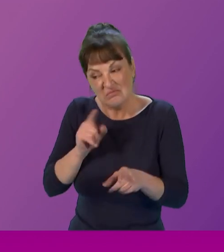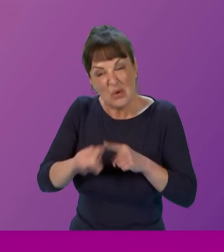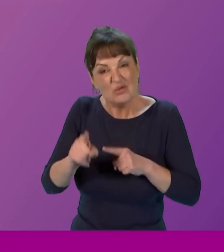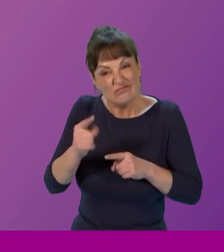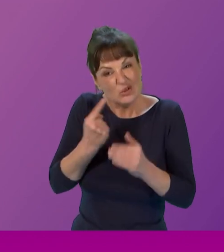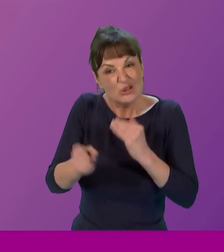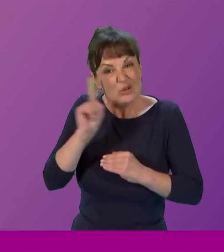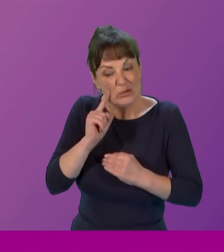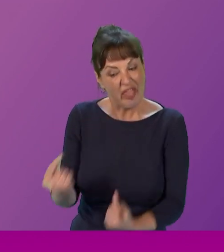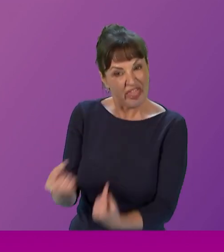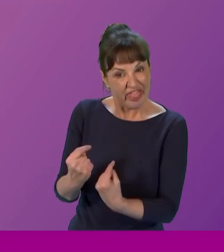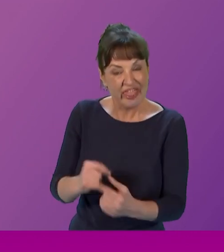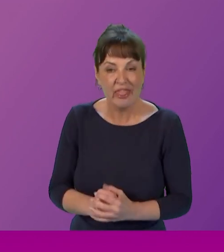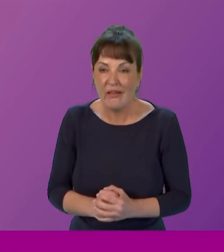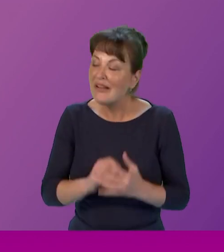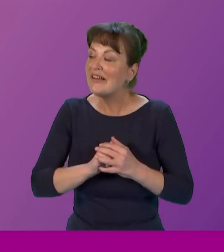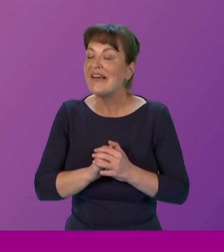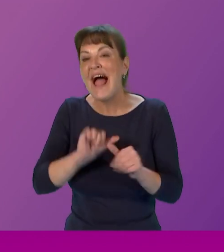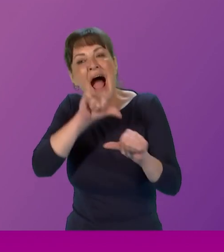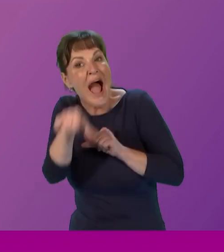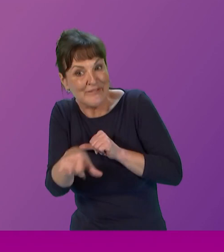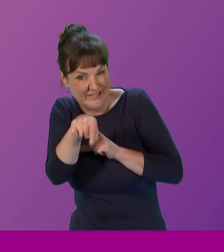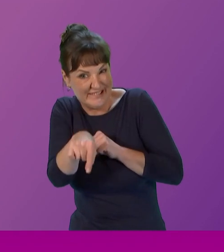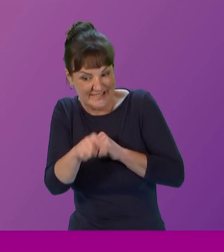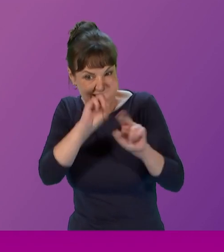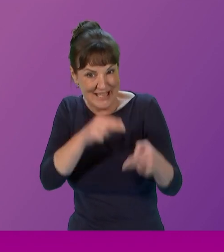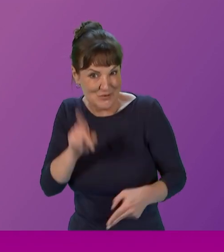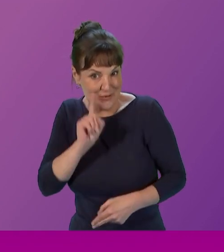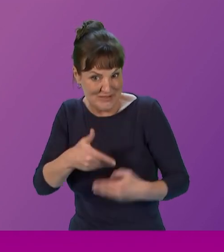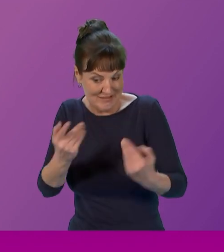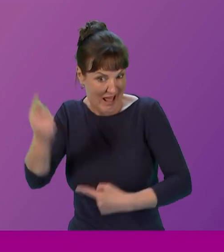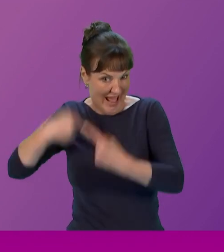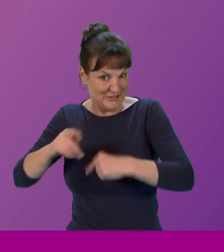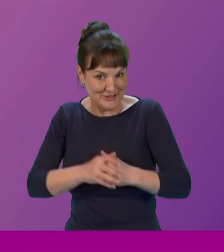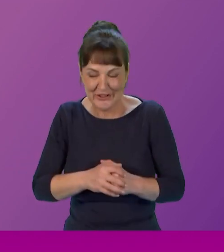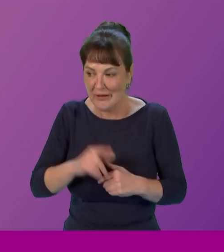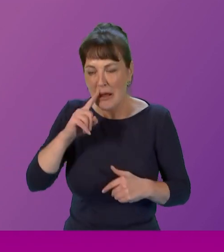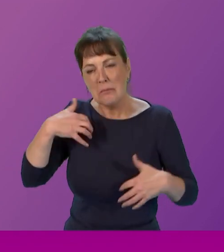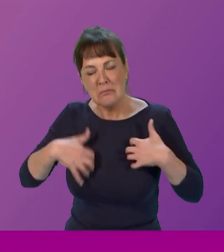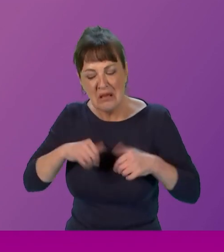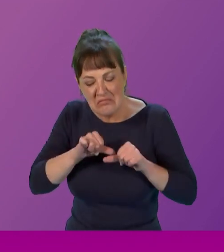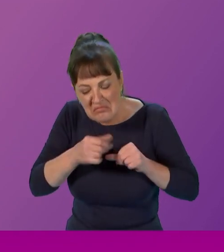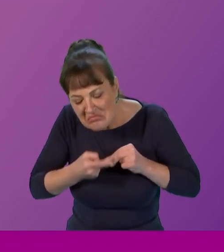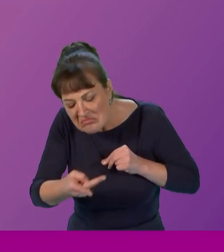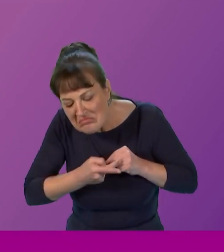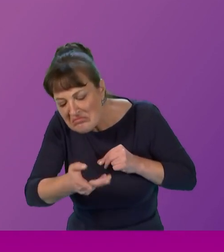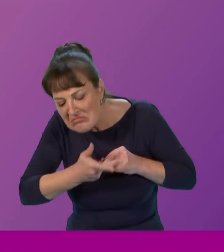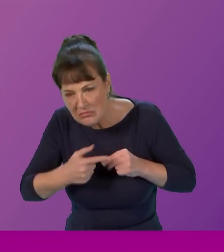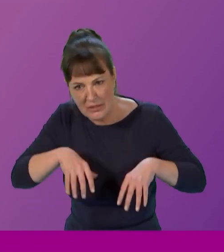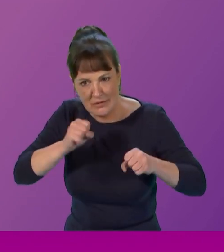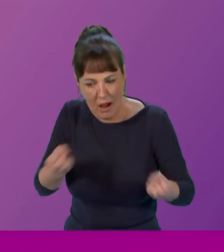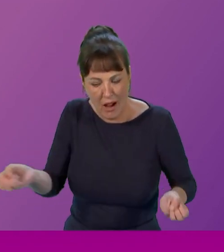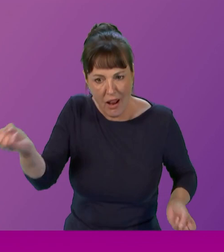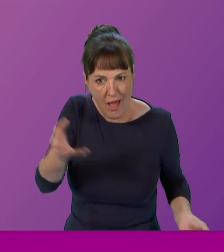table event alongside Zara in the weeks after International Women's Day gave me a unique opportunity to discuss issues which while hugely